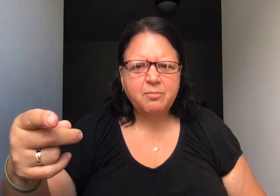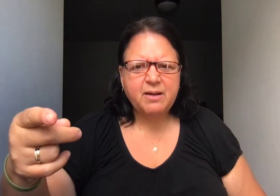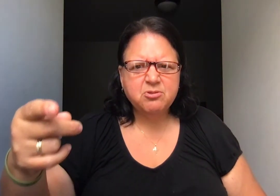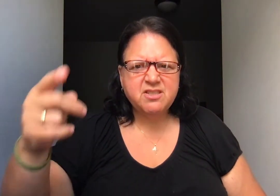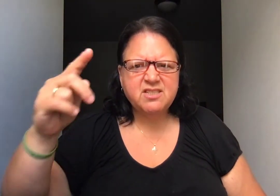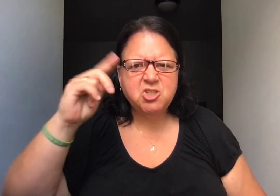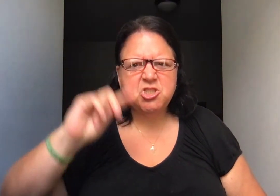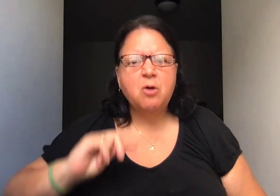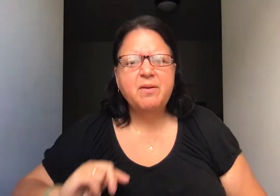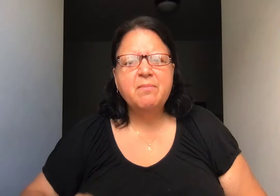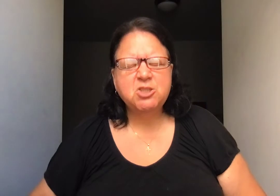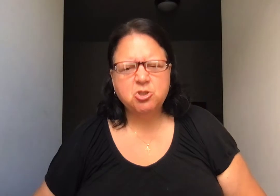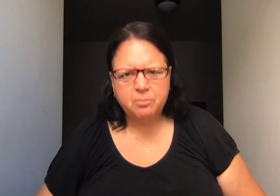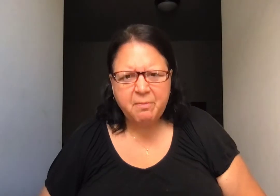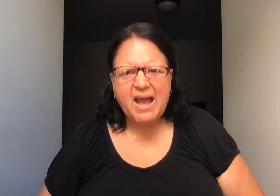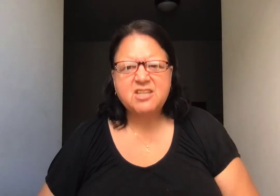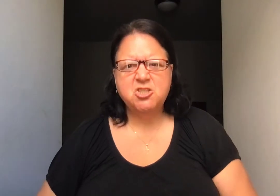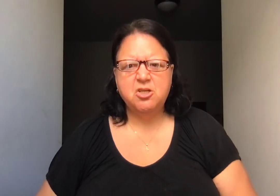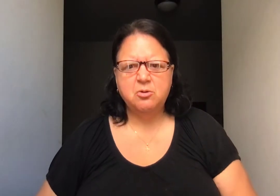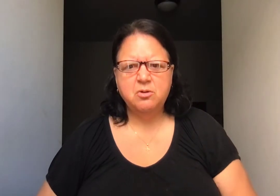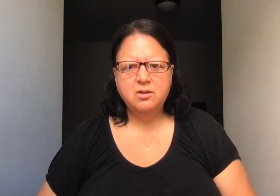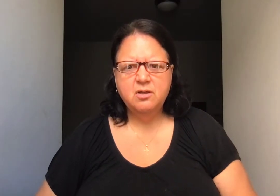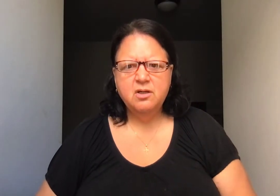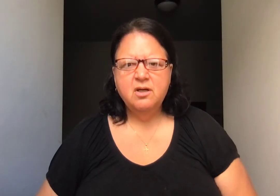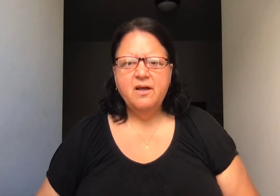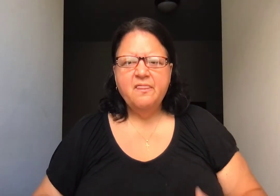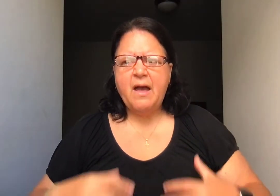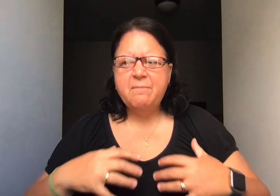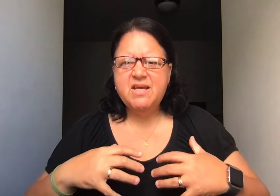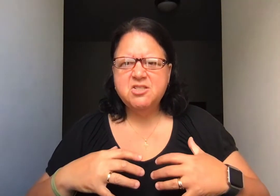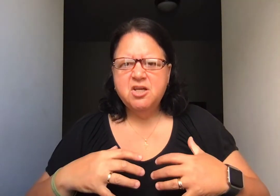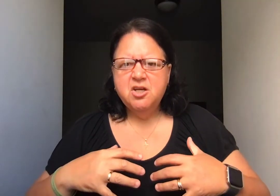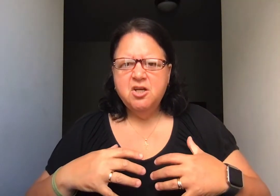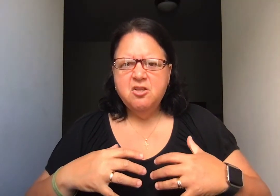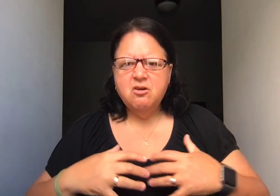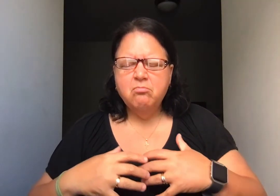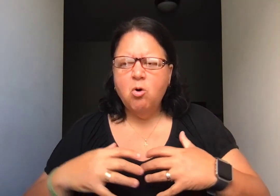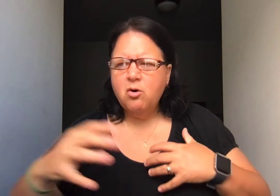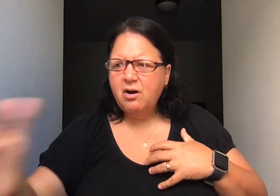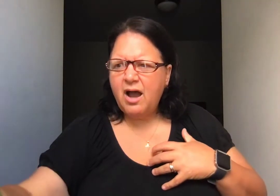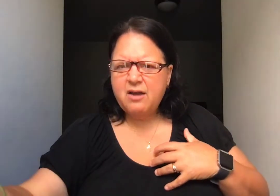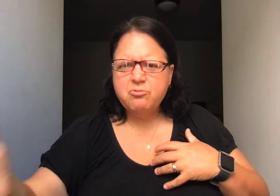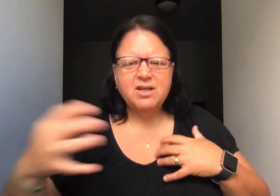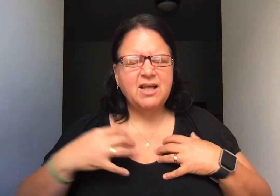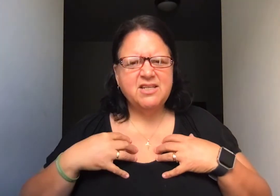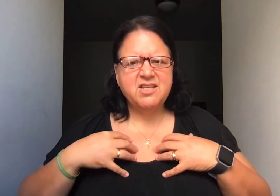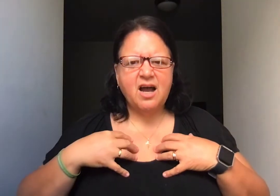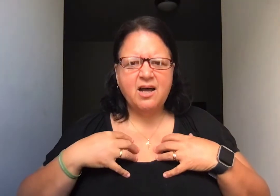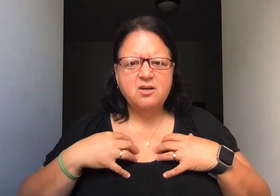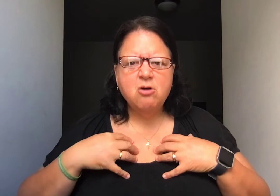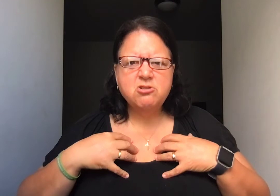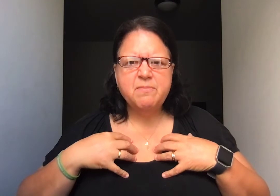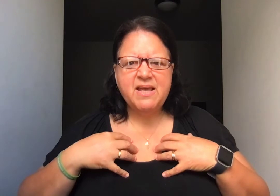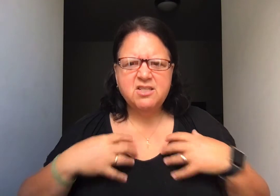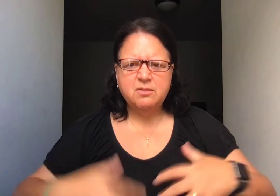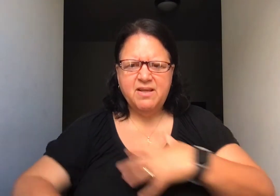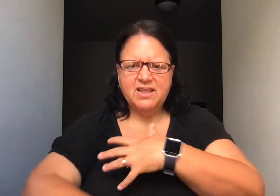Bible says it shall be measured back to you. That means the more I realize God knows me intimately,